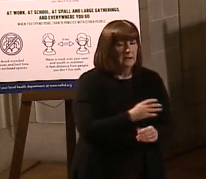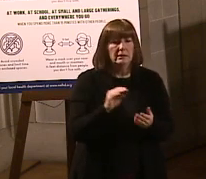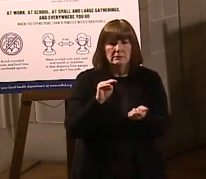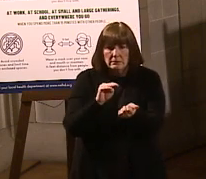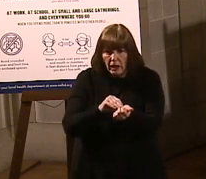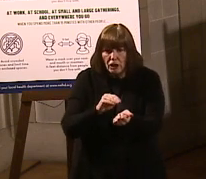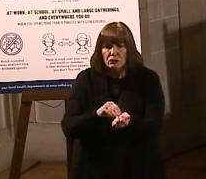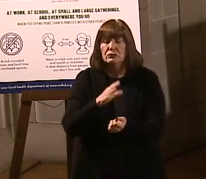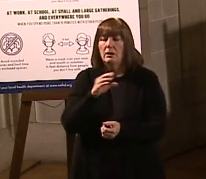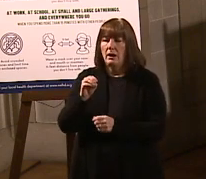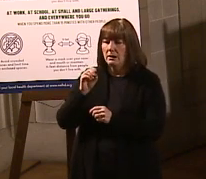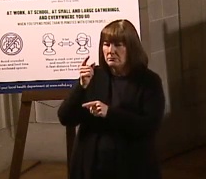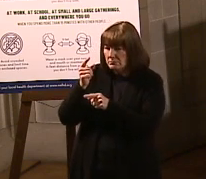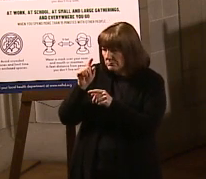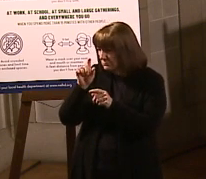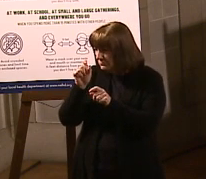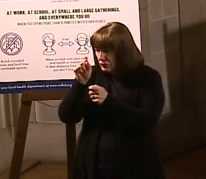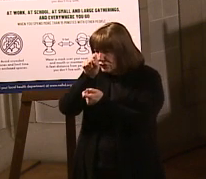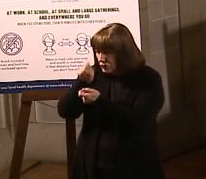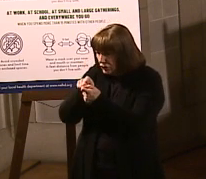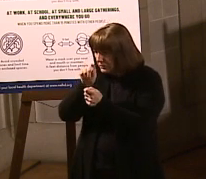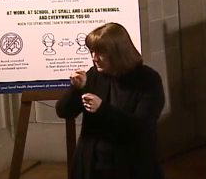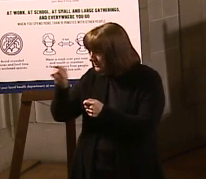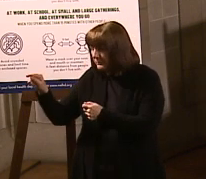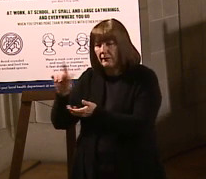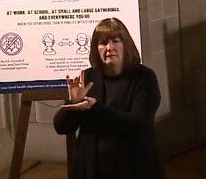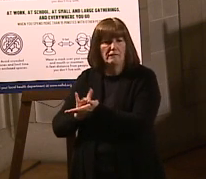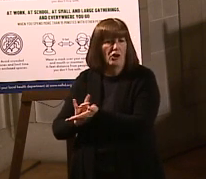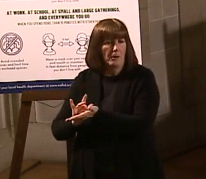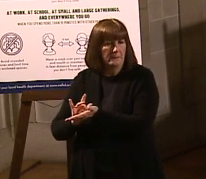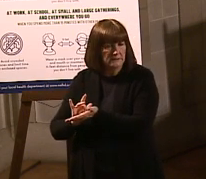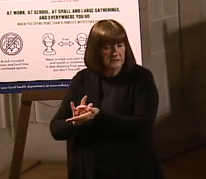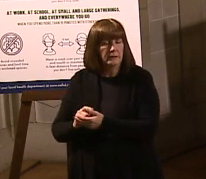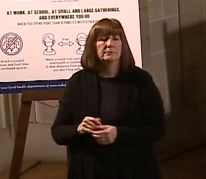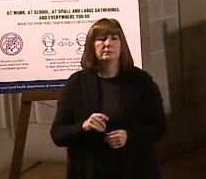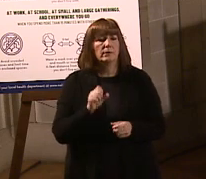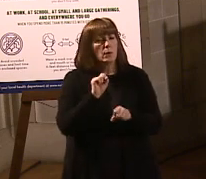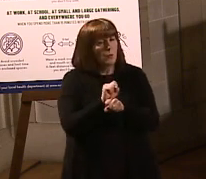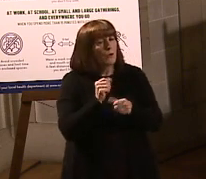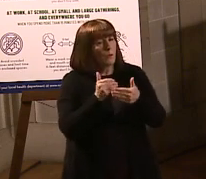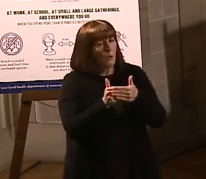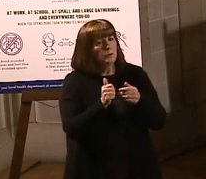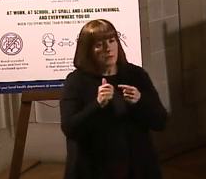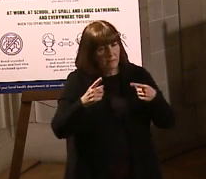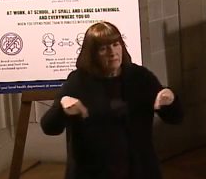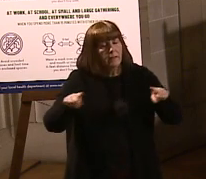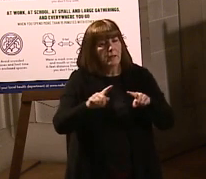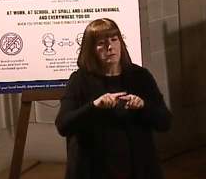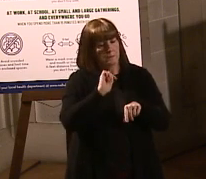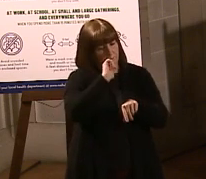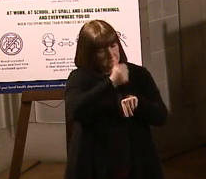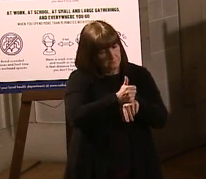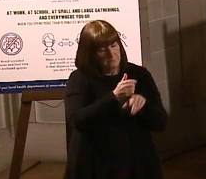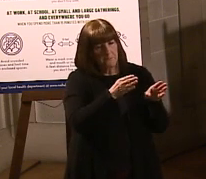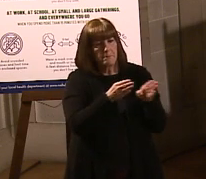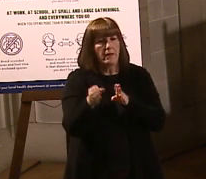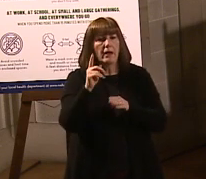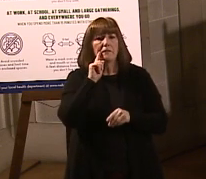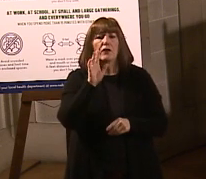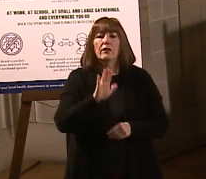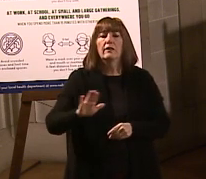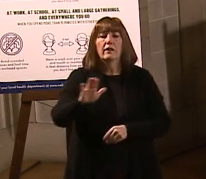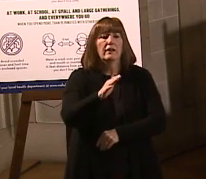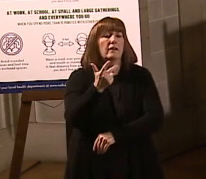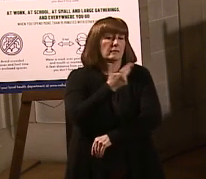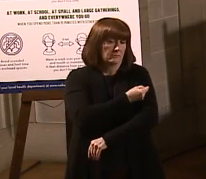pharmacies. The local health departments have worked closely with current COVID vaccine providers to establish a plan for vaccinating their phase